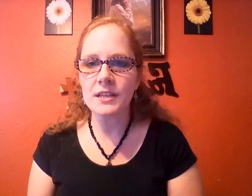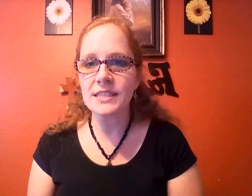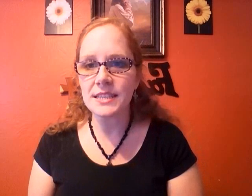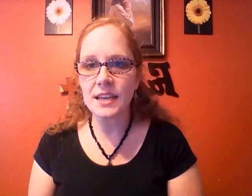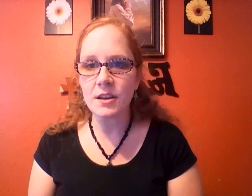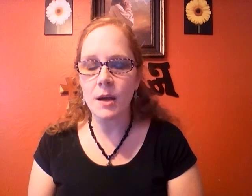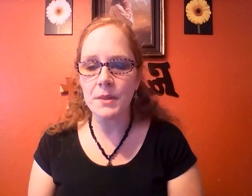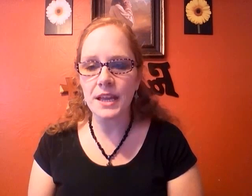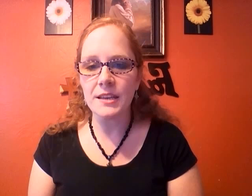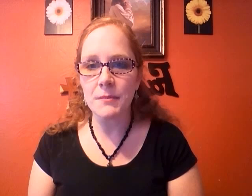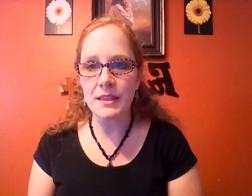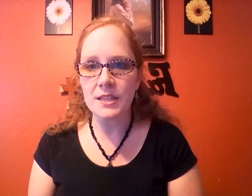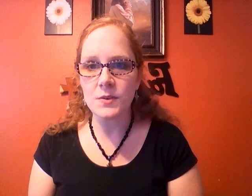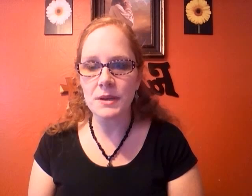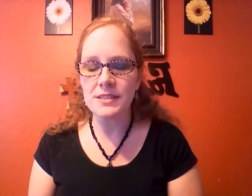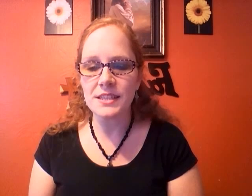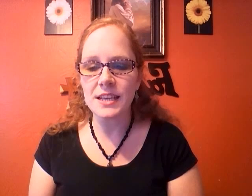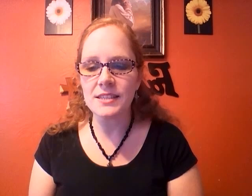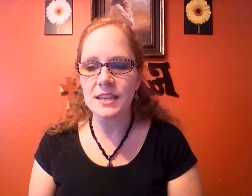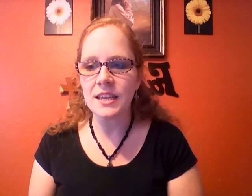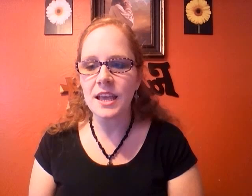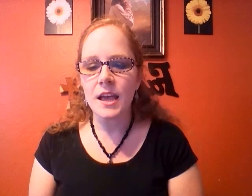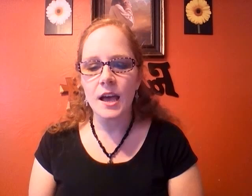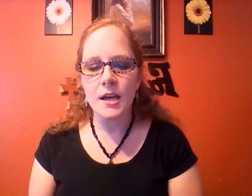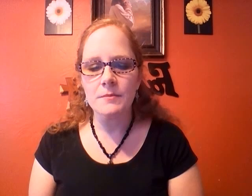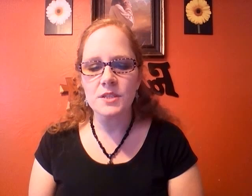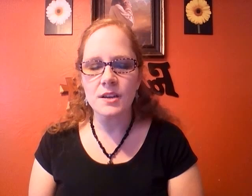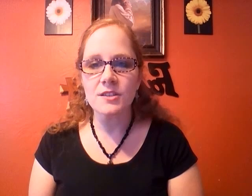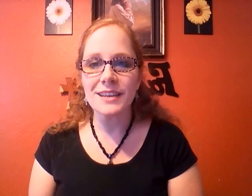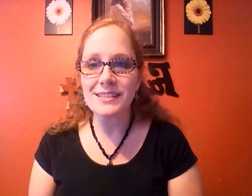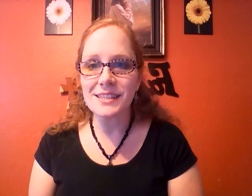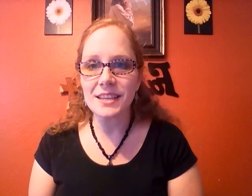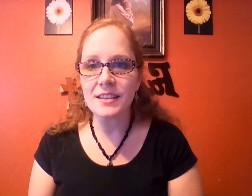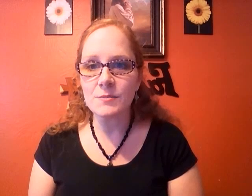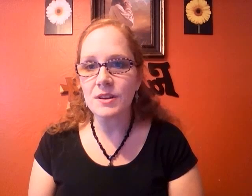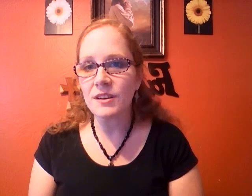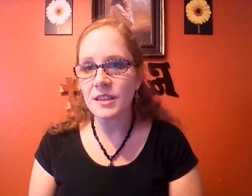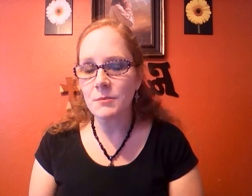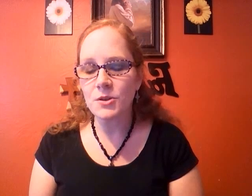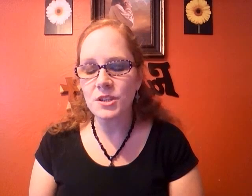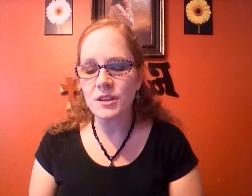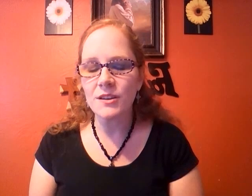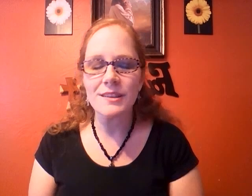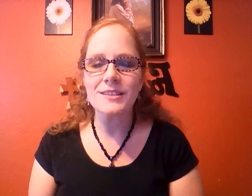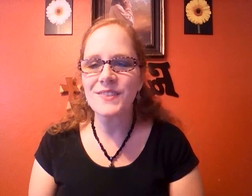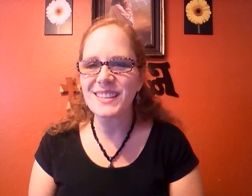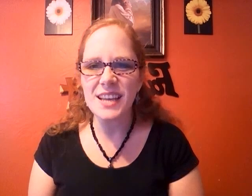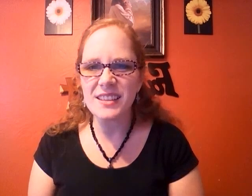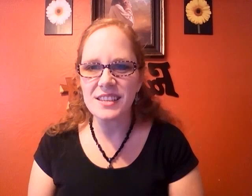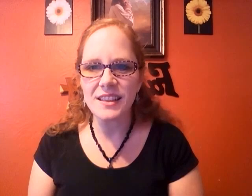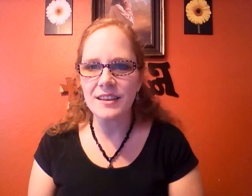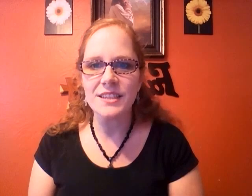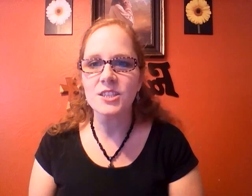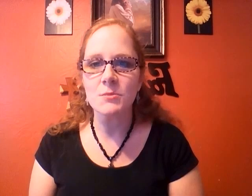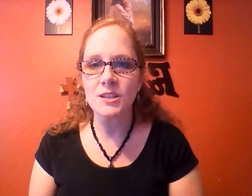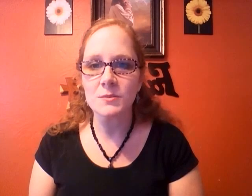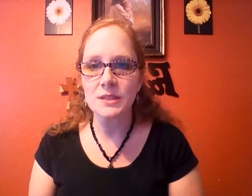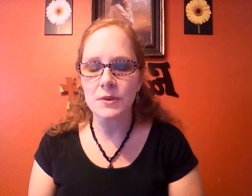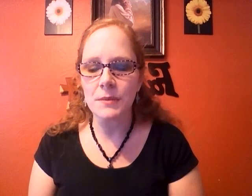detailed complicated methods for muscle testing dr. Nelson has a book called the emotion code that is fantastic that will teach you multiple different